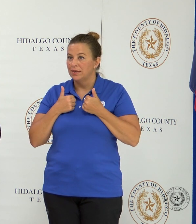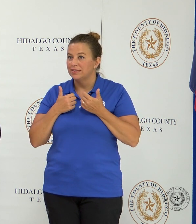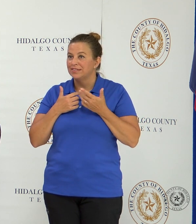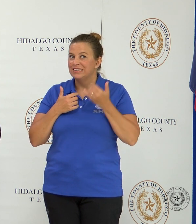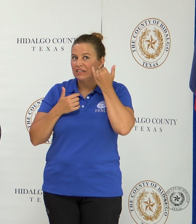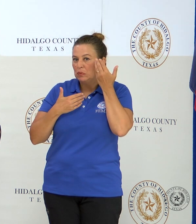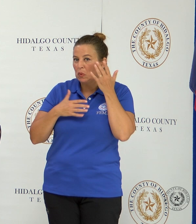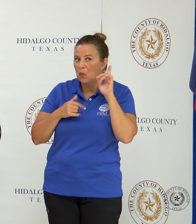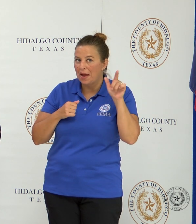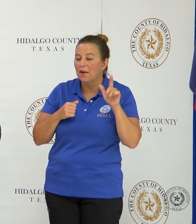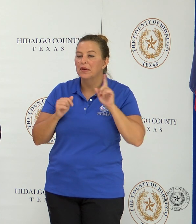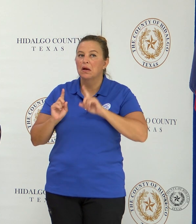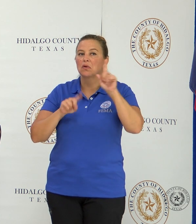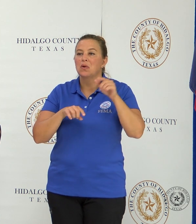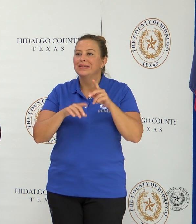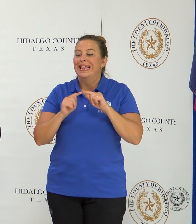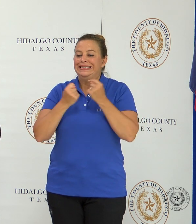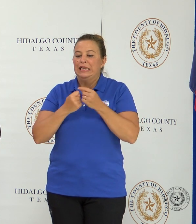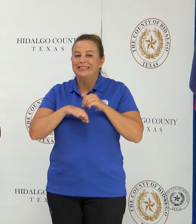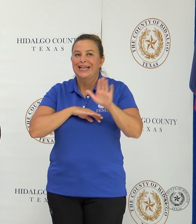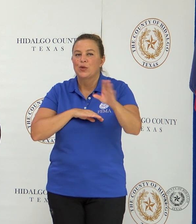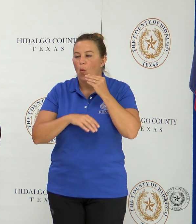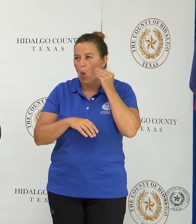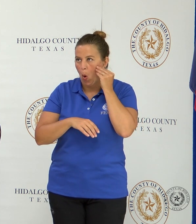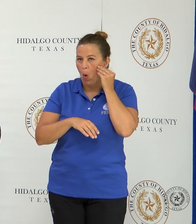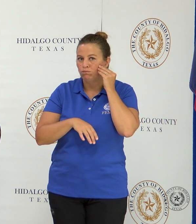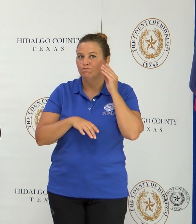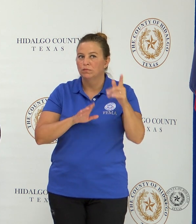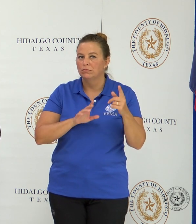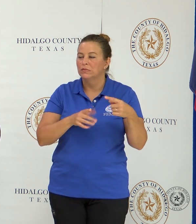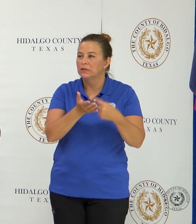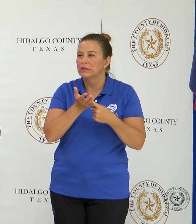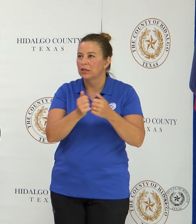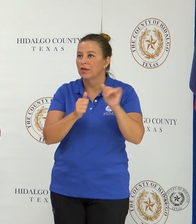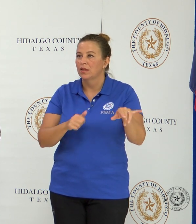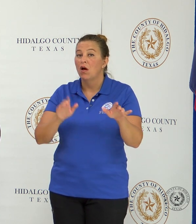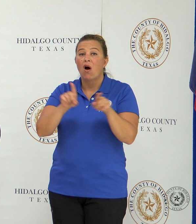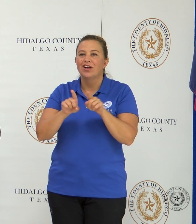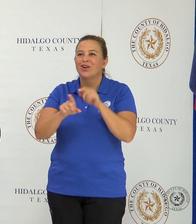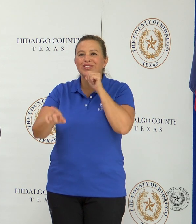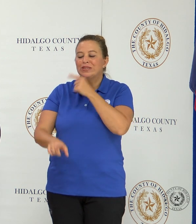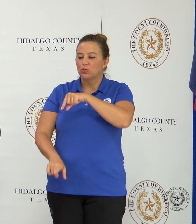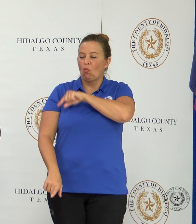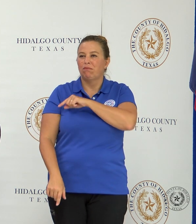know where you are so we can send those teams to your house. Also, don't disqualify yourself.